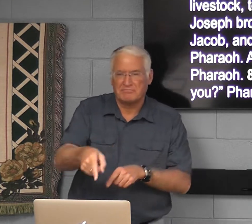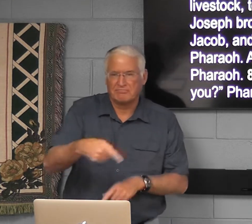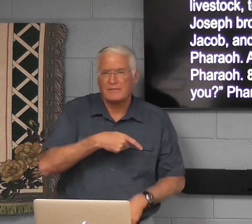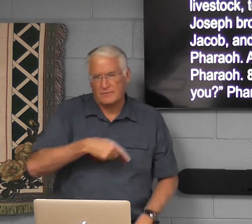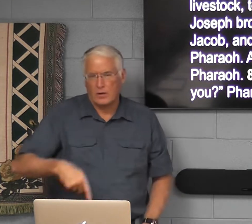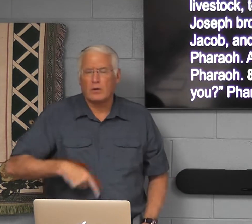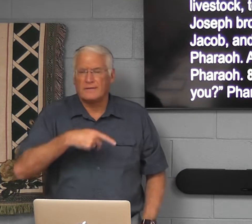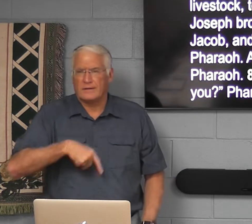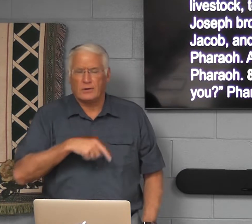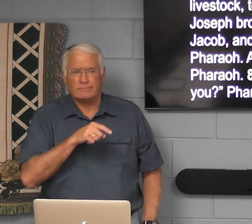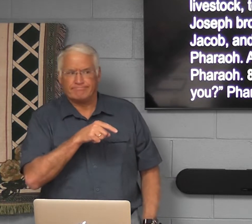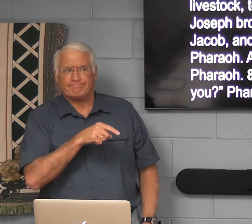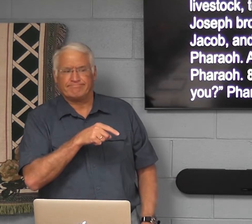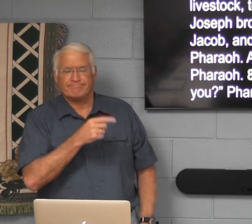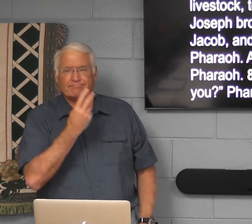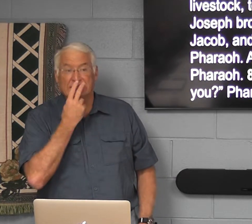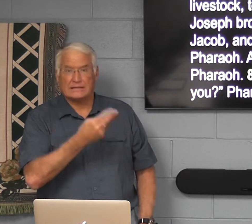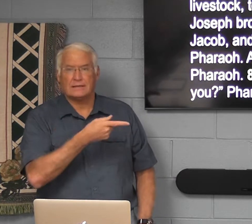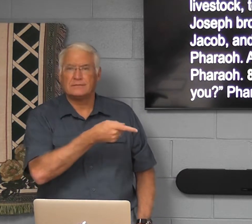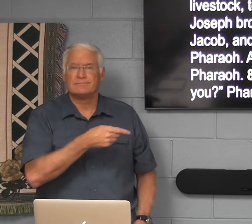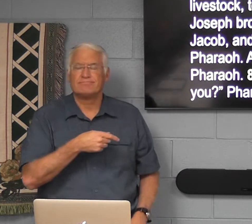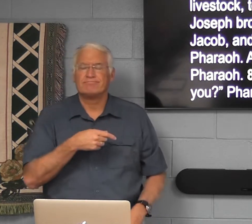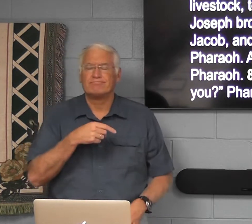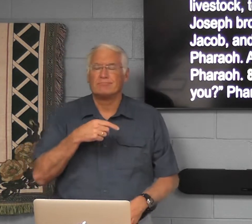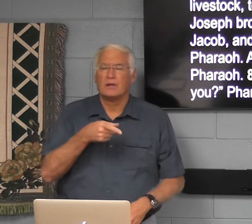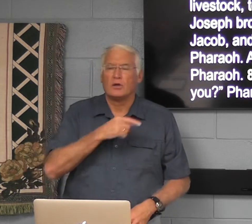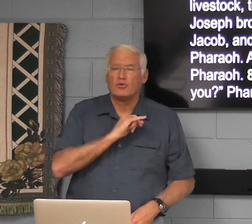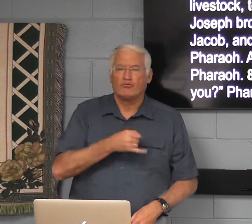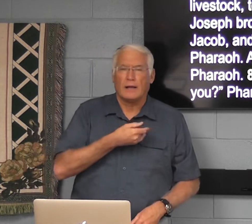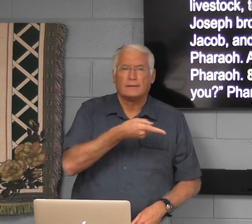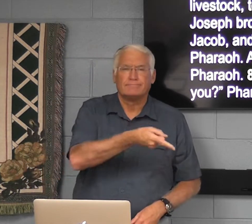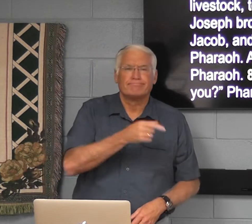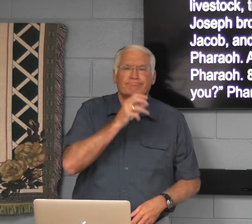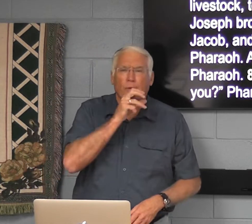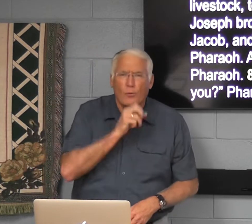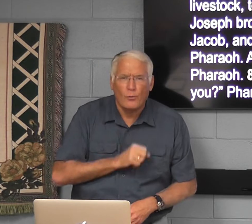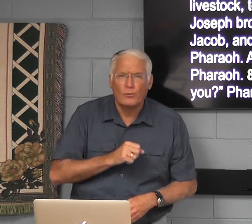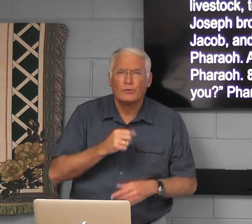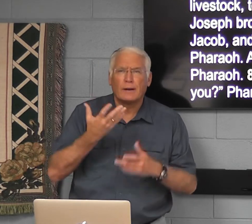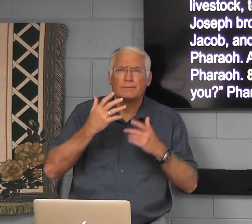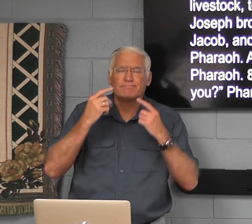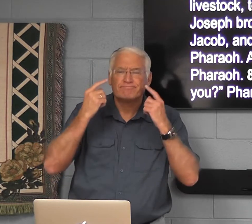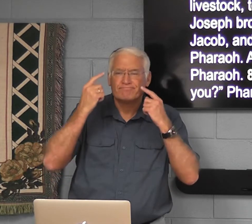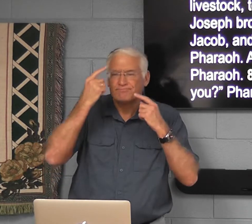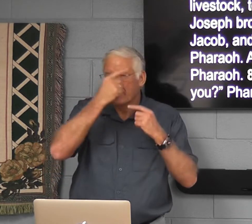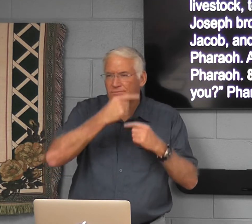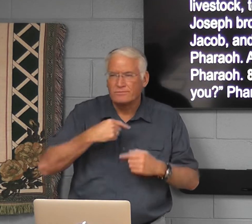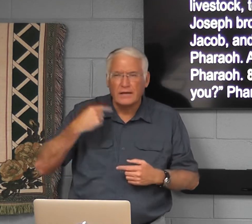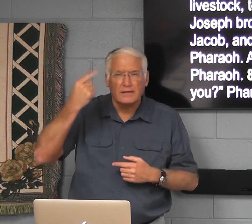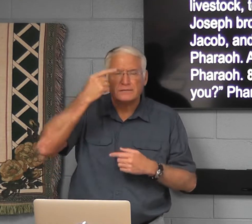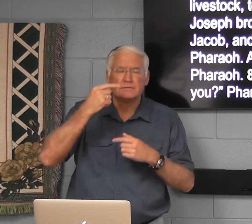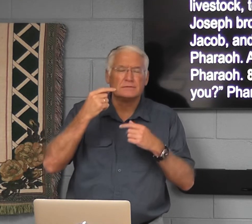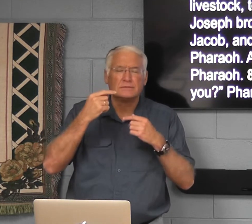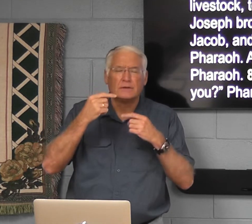So it's the same Pharaoh sees Jacob as an older gentleman, elderly,